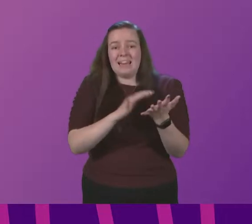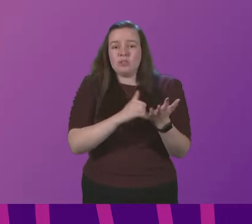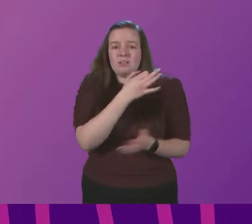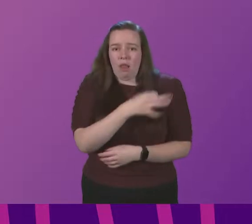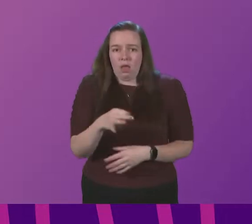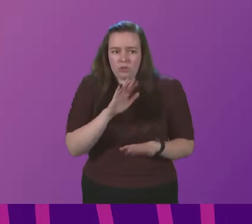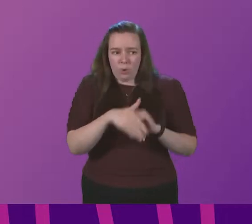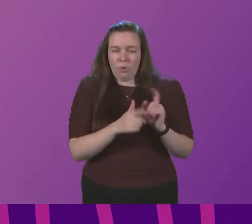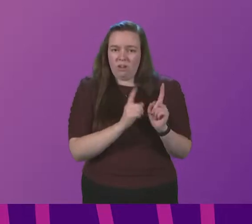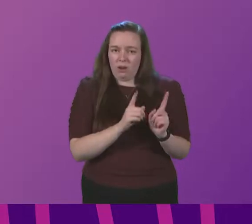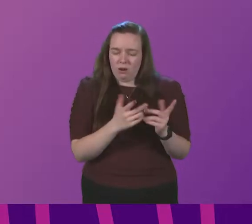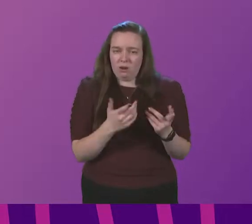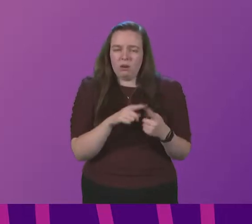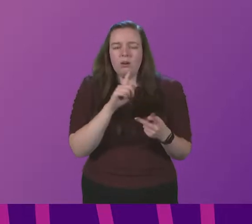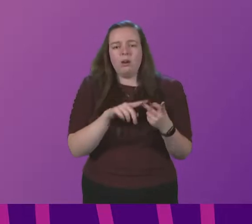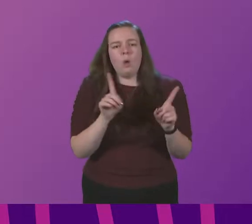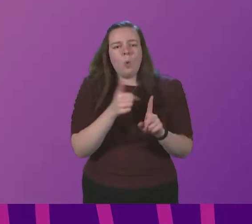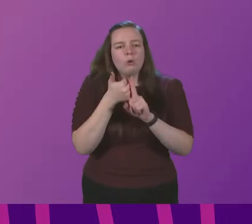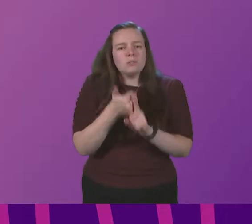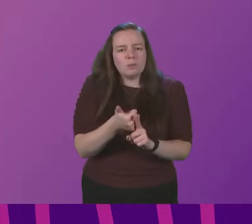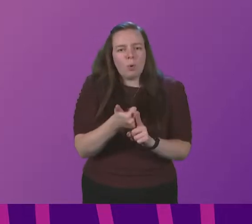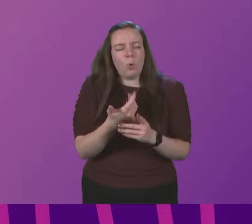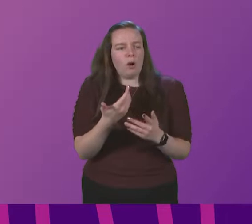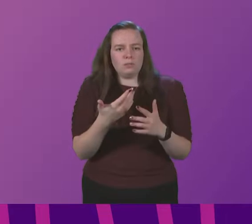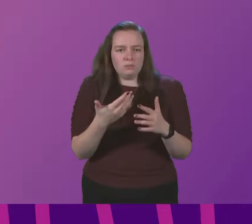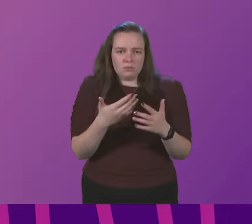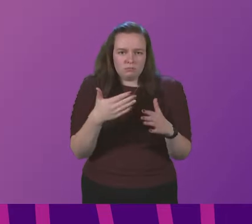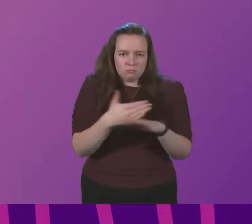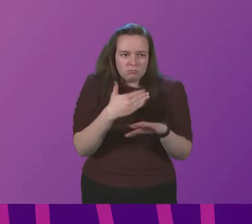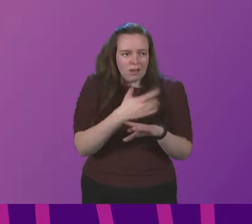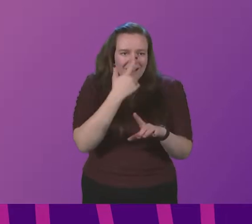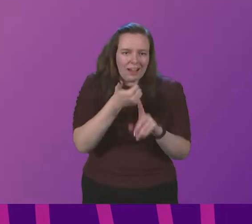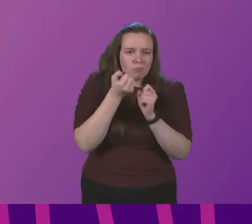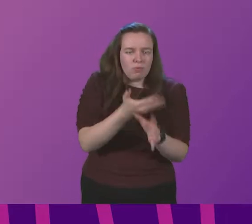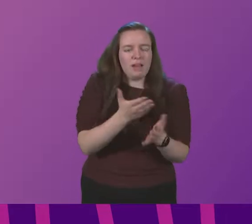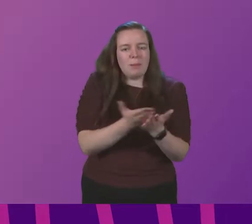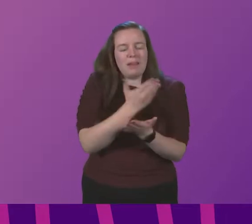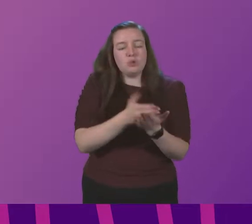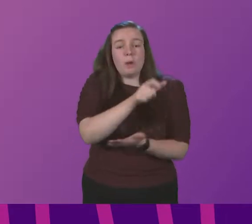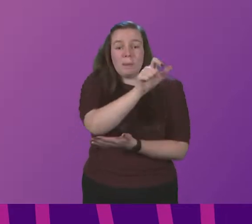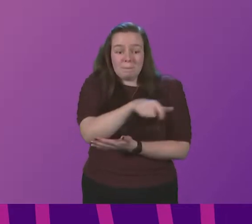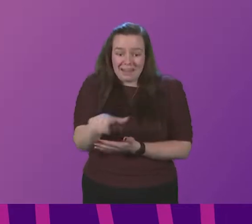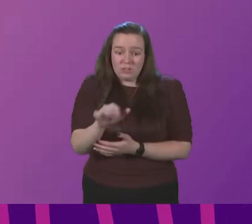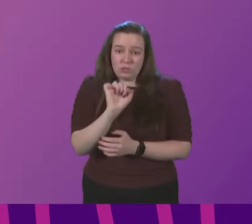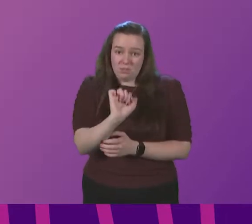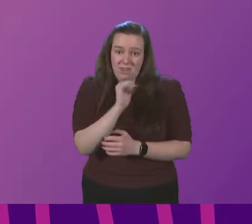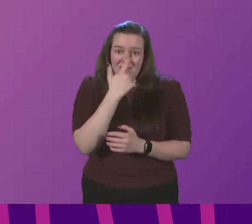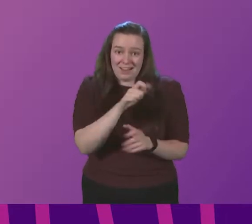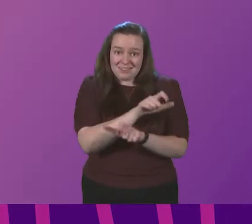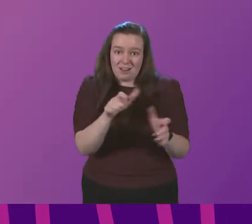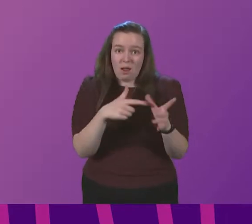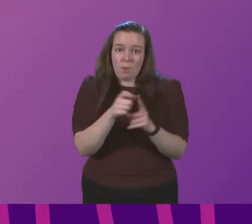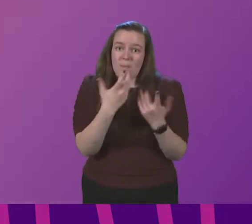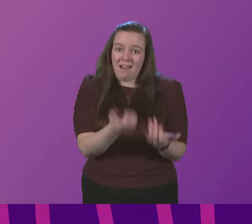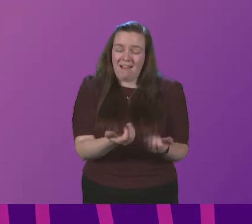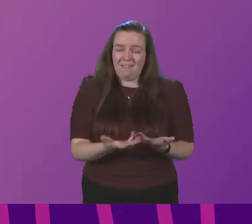on this matter and what support logistical or otherwise will be provided to ensure patients are seen First